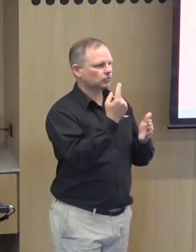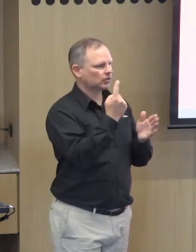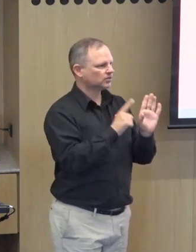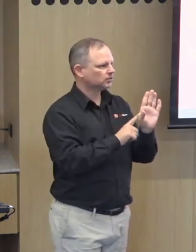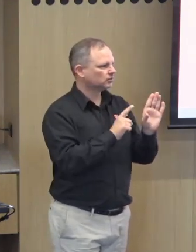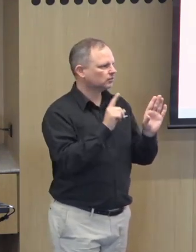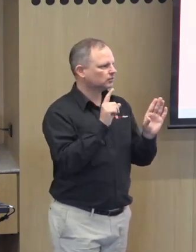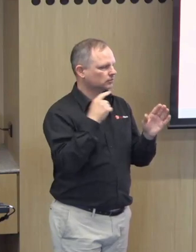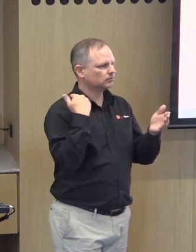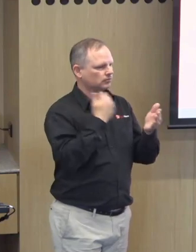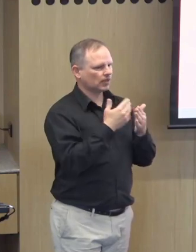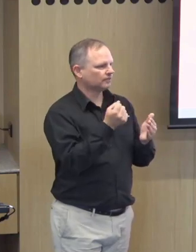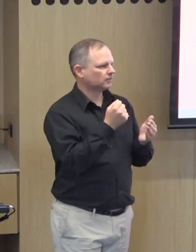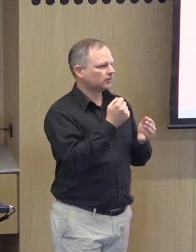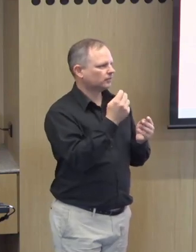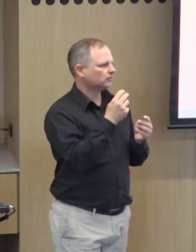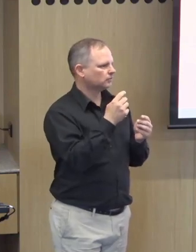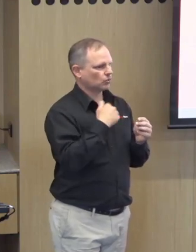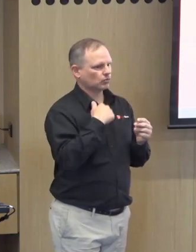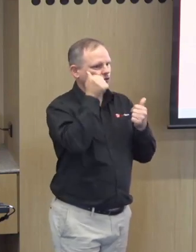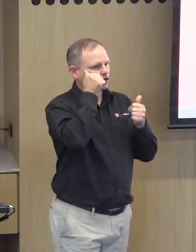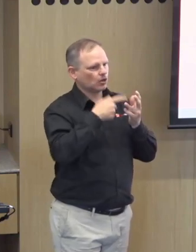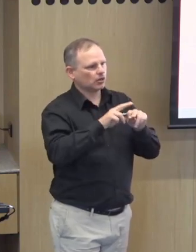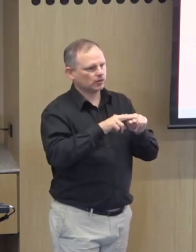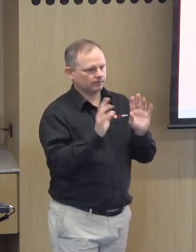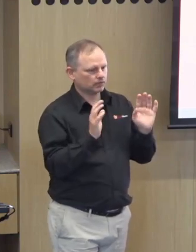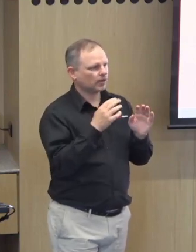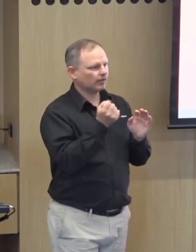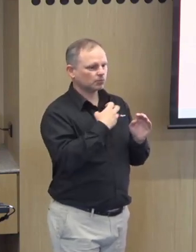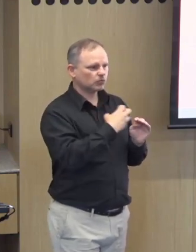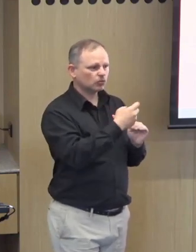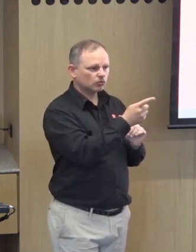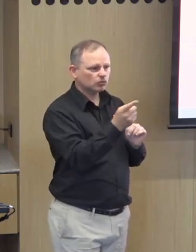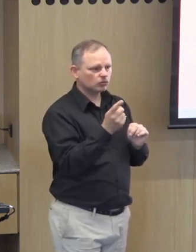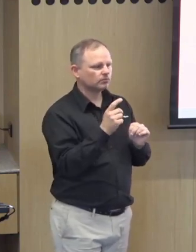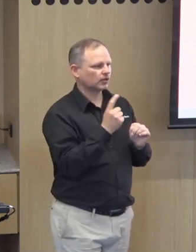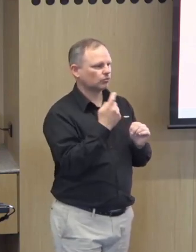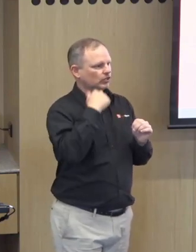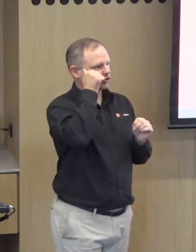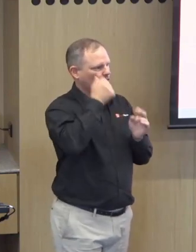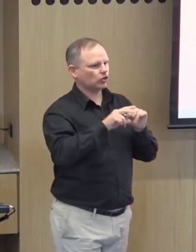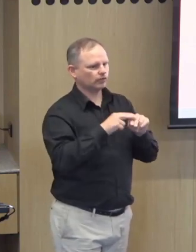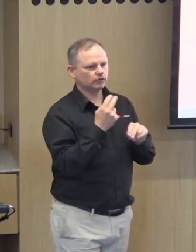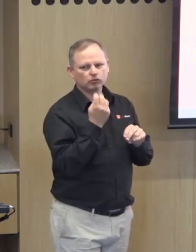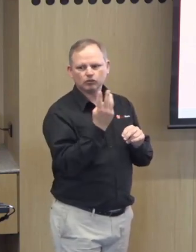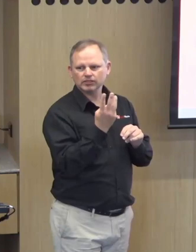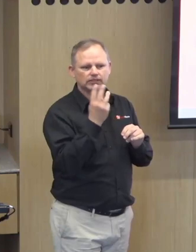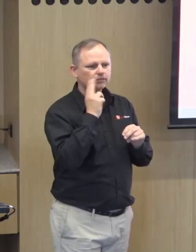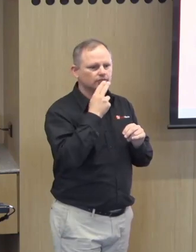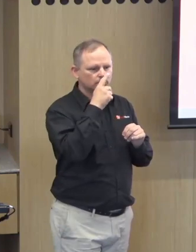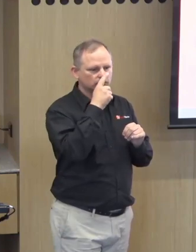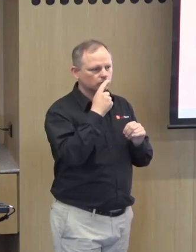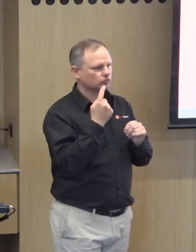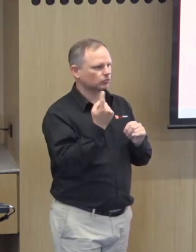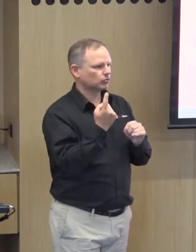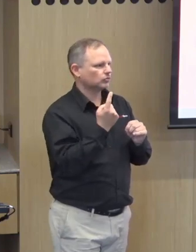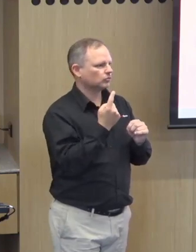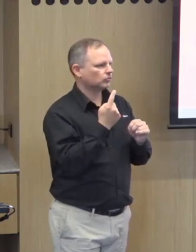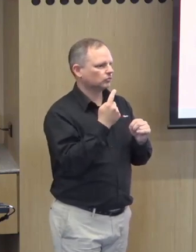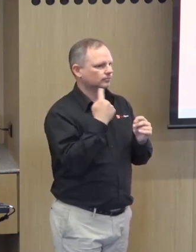I'd also like to pay a respect to some deaf and hard of hearing people who are no longer with us, but they deserve to be recognized